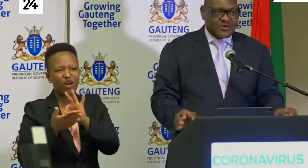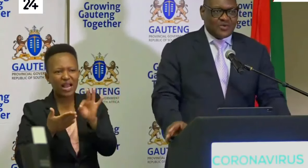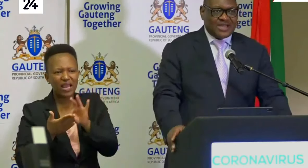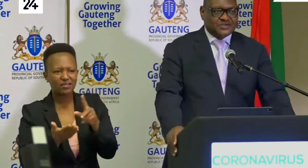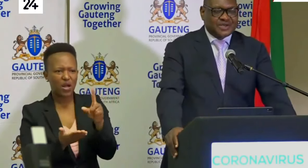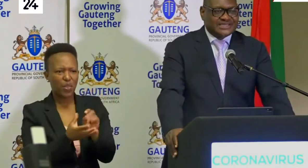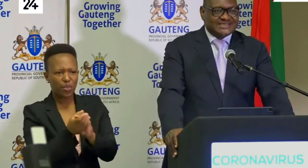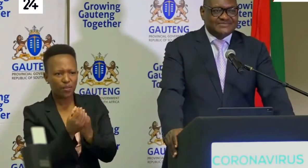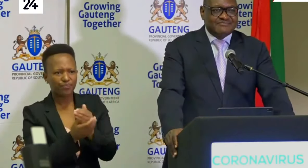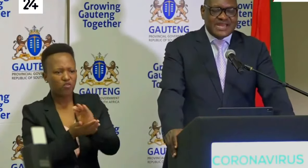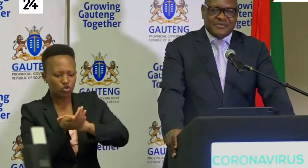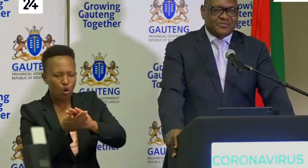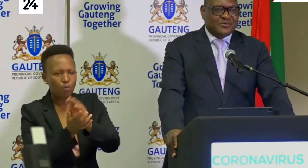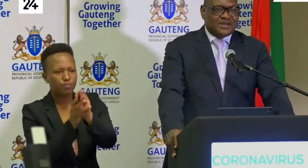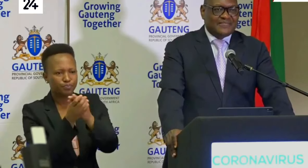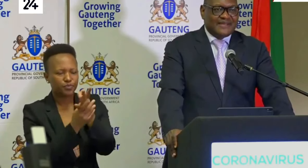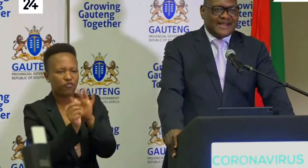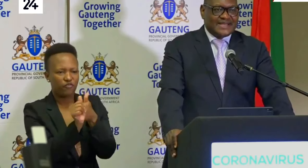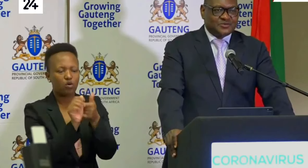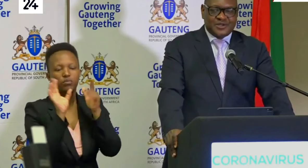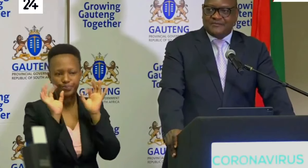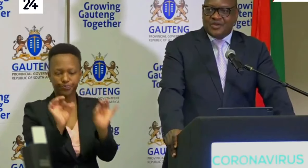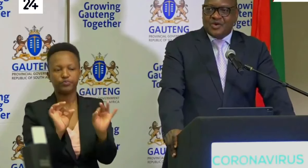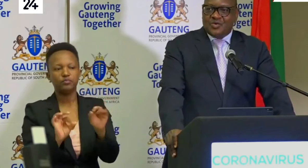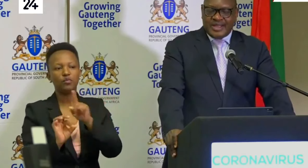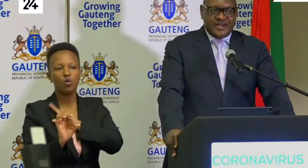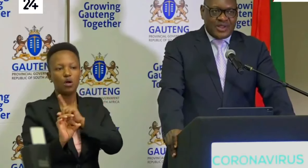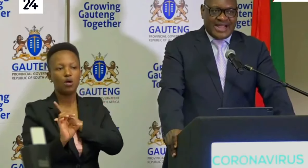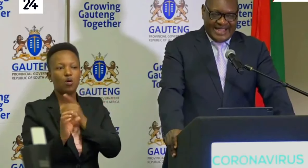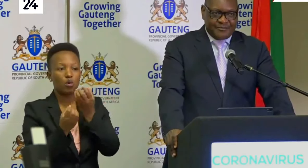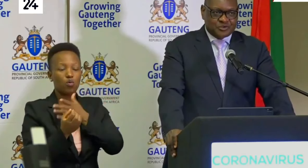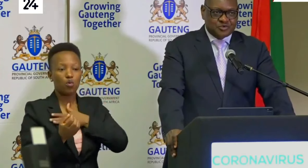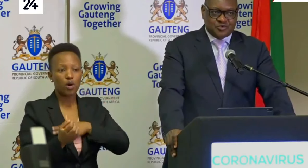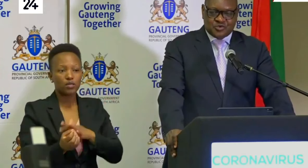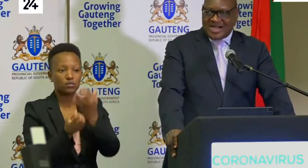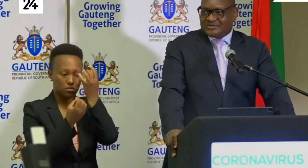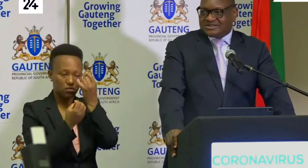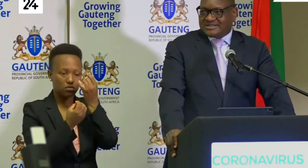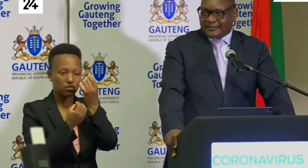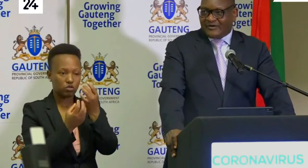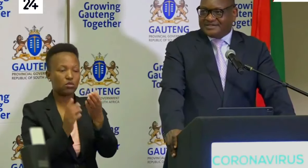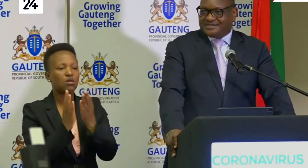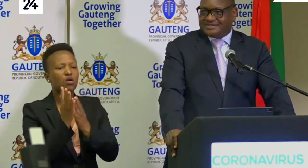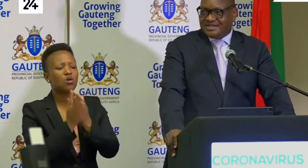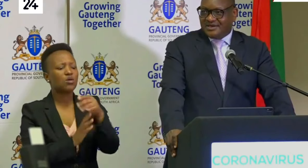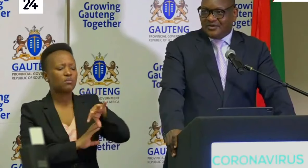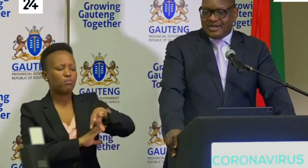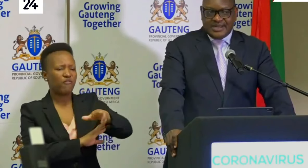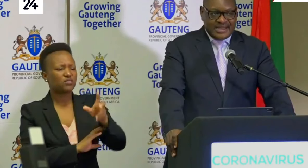that's why we want to reach as many people as we are able to throughout the province